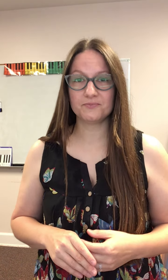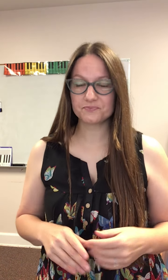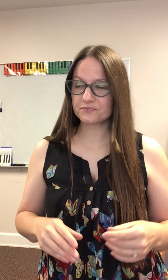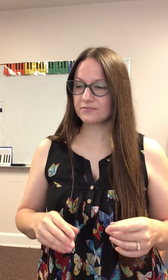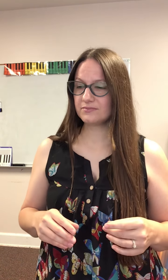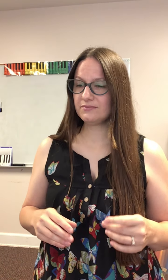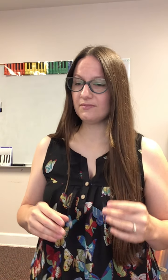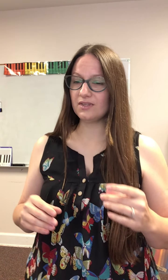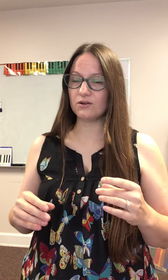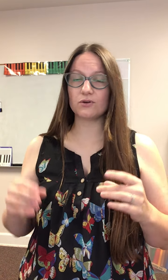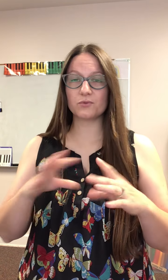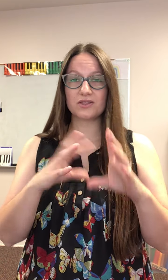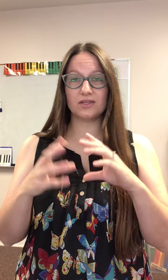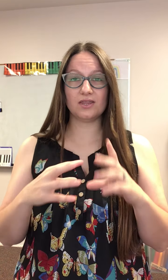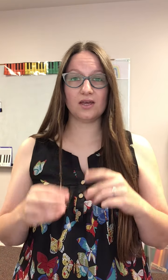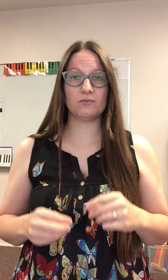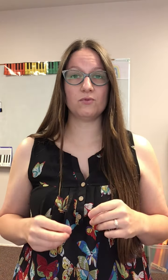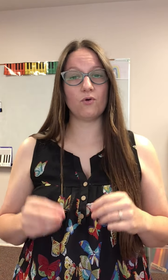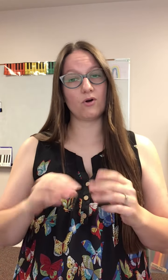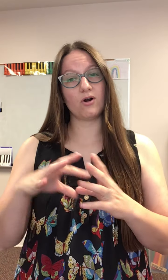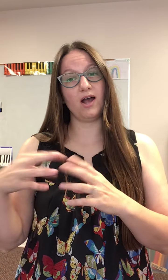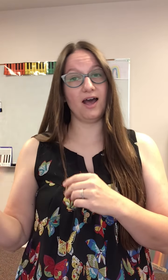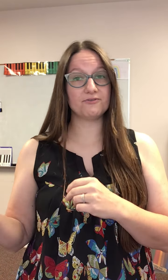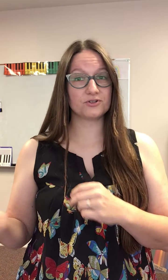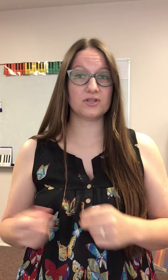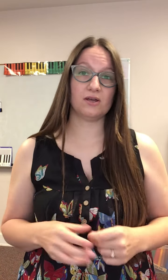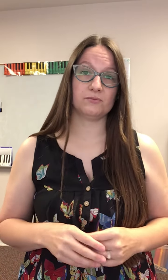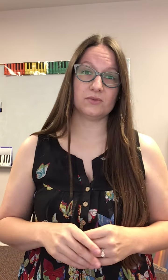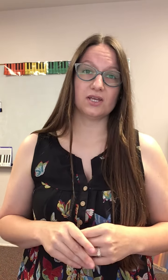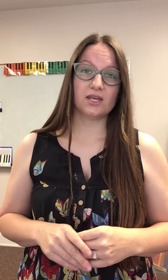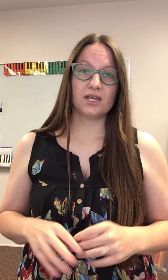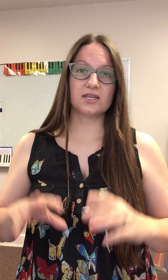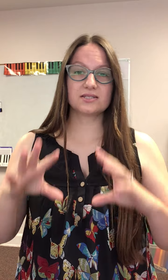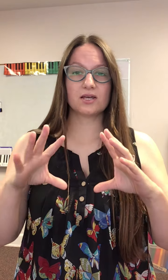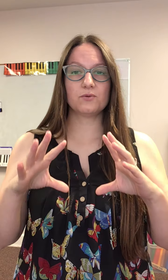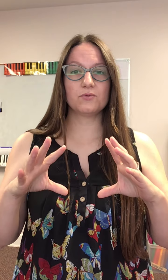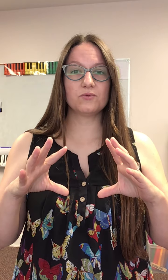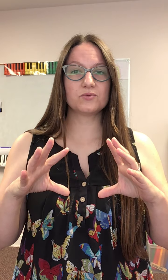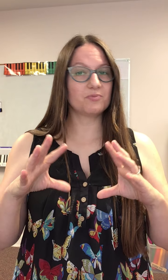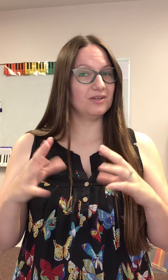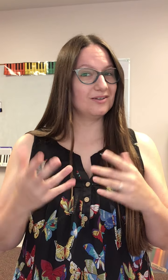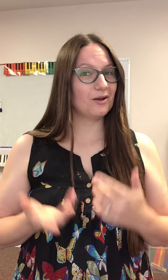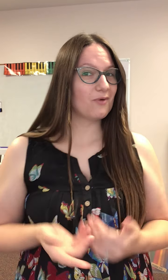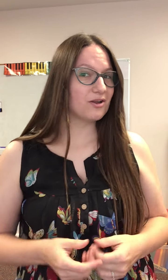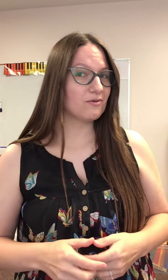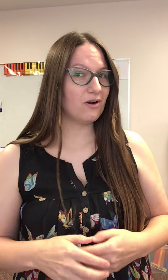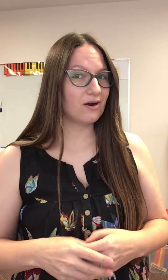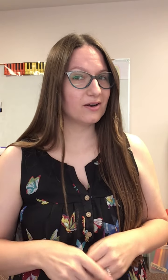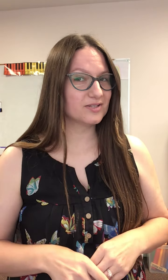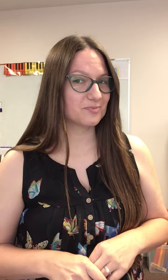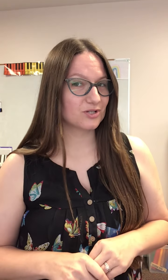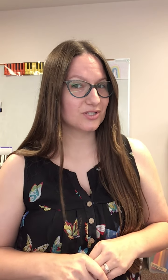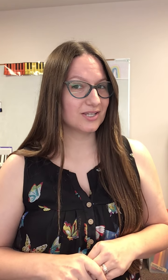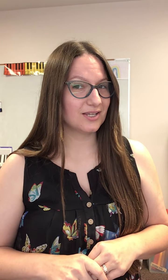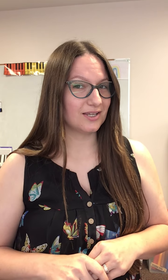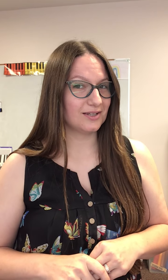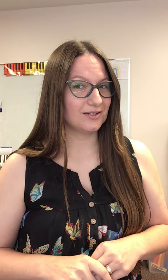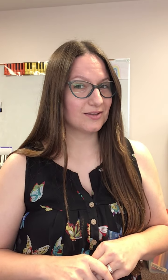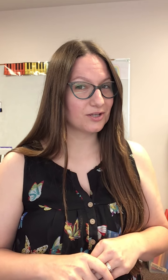or within them or after them is that depending on where you are especially in the